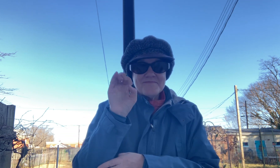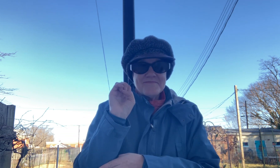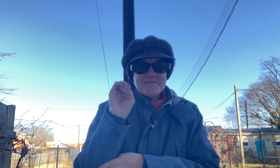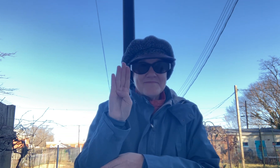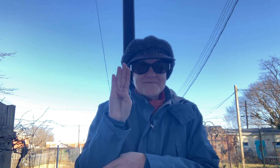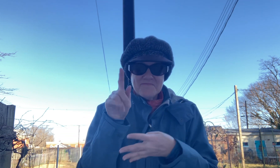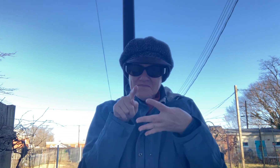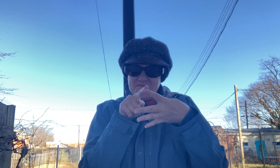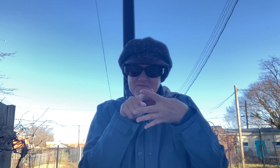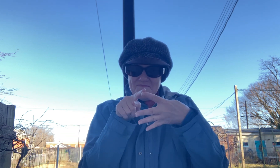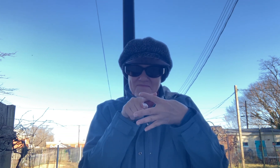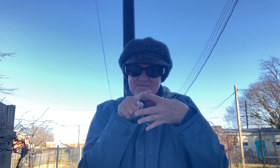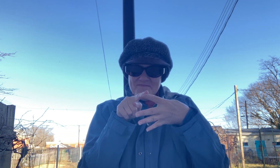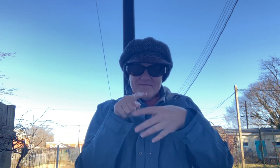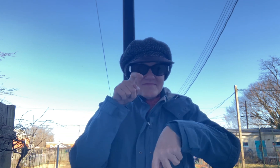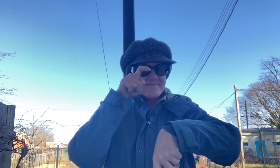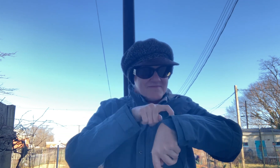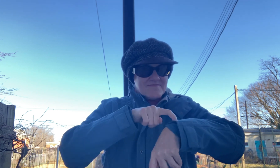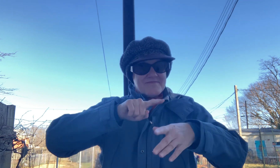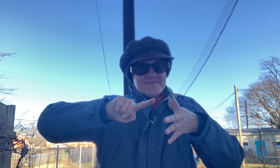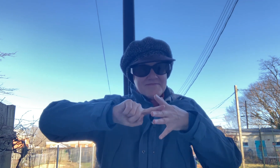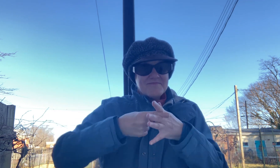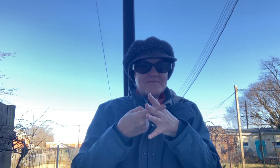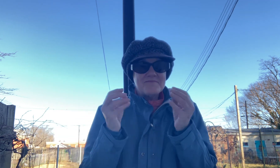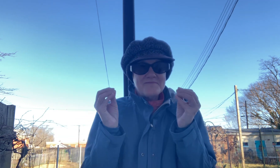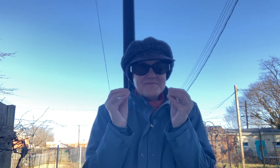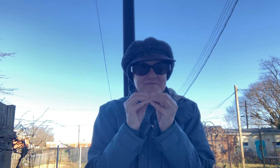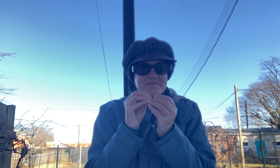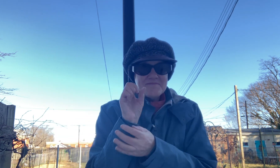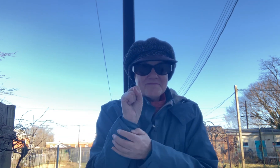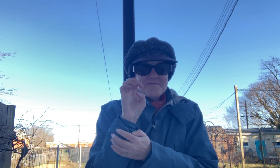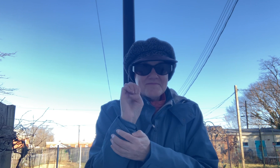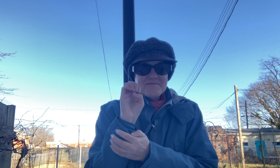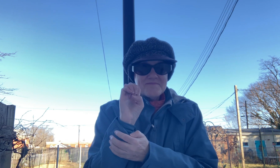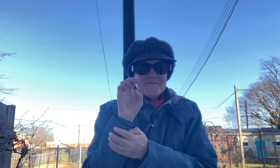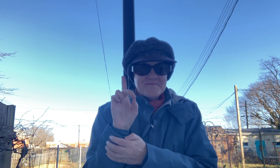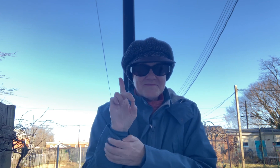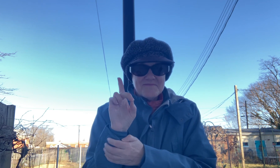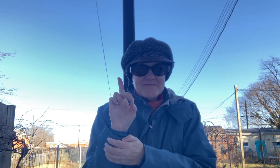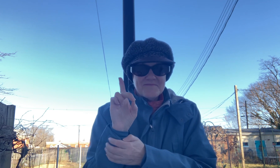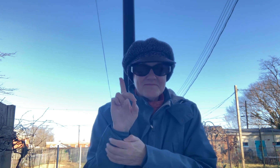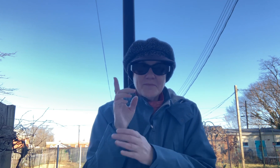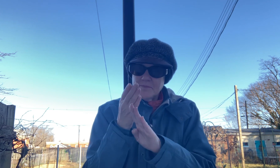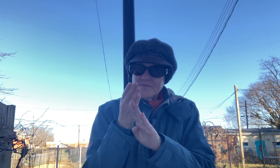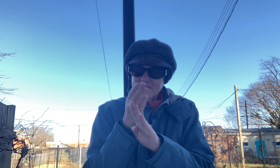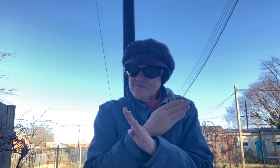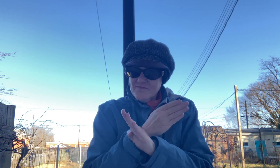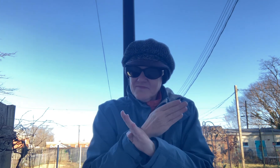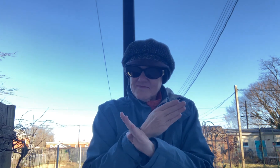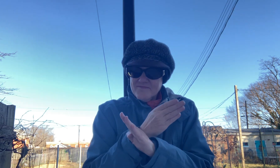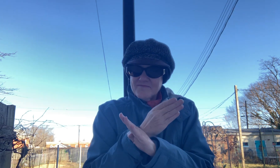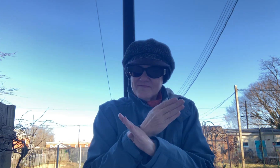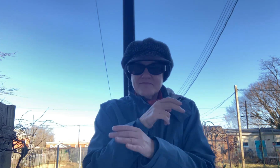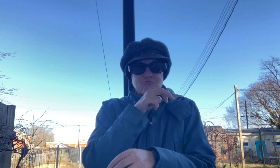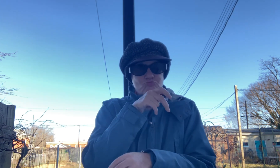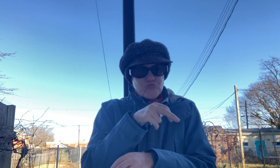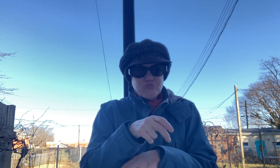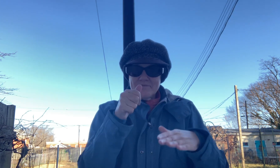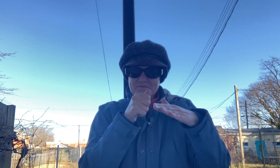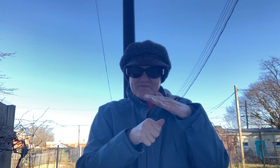it's still the beginning of february and time to start more seeds but